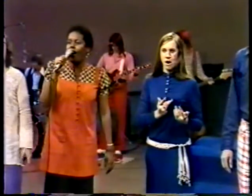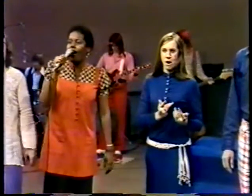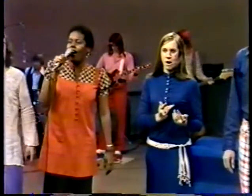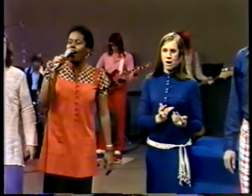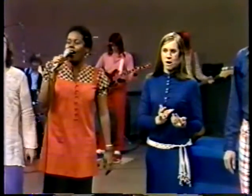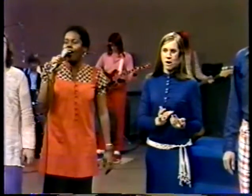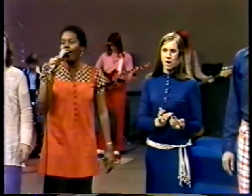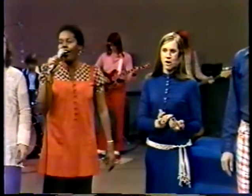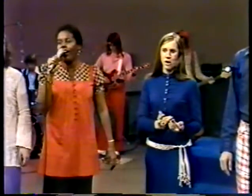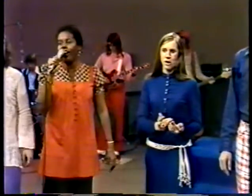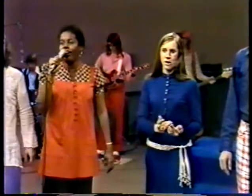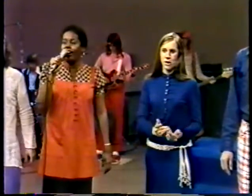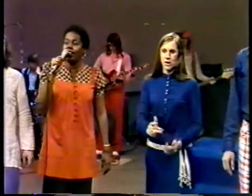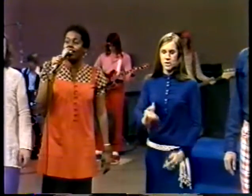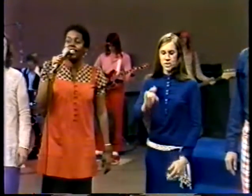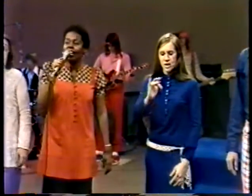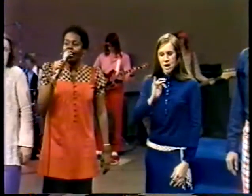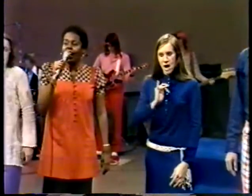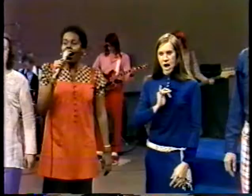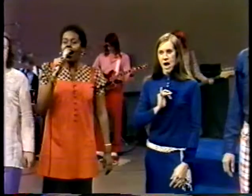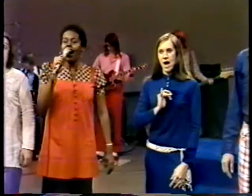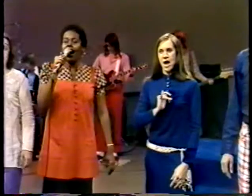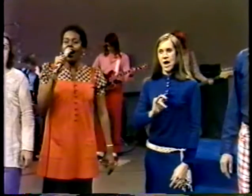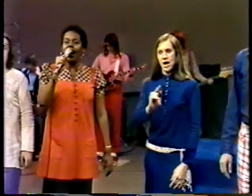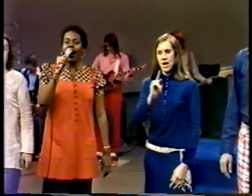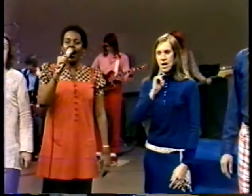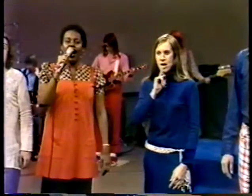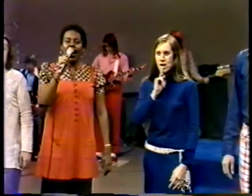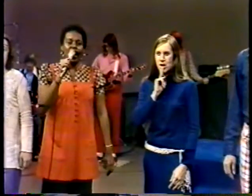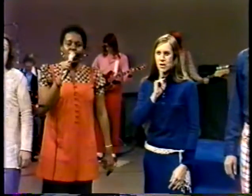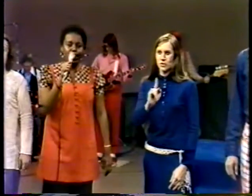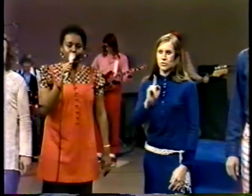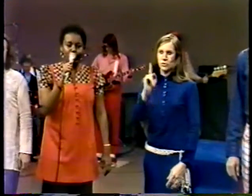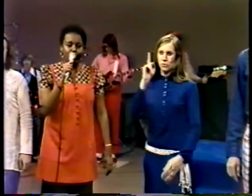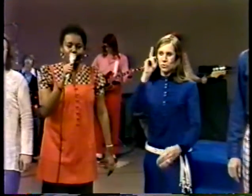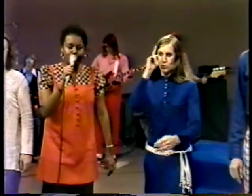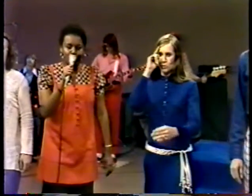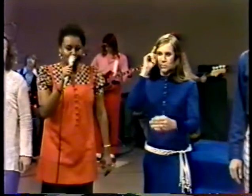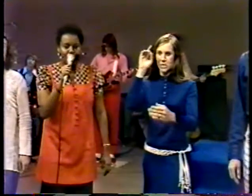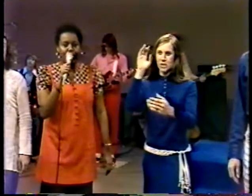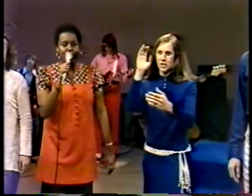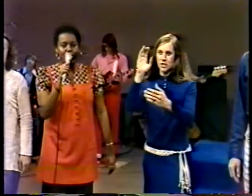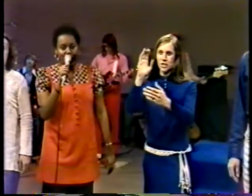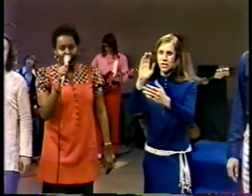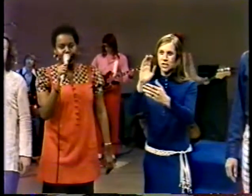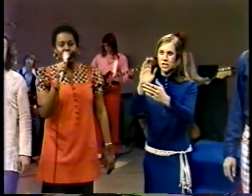I do believe